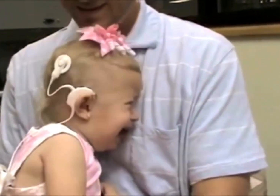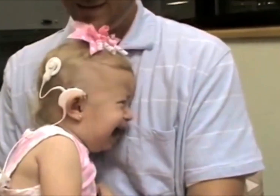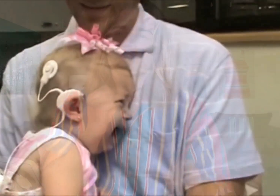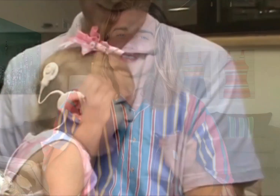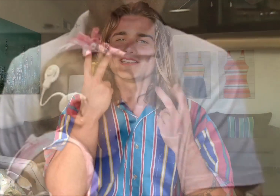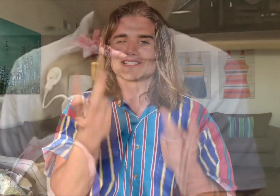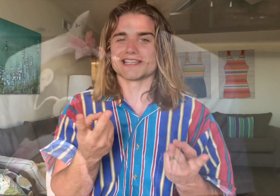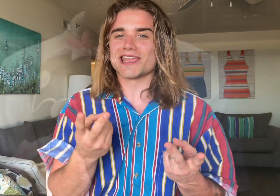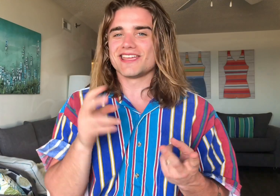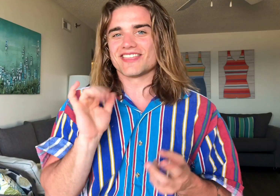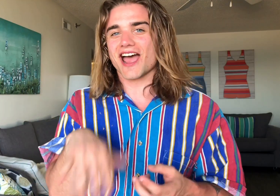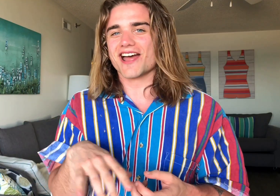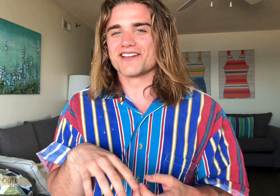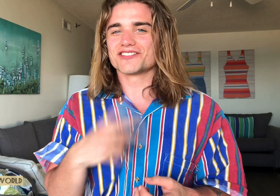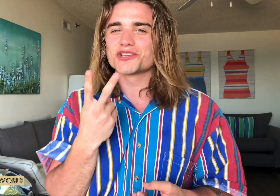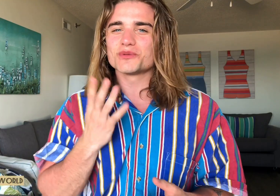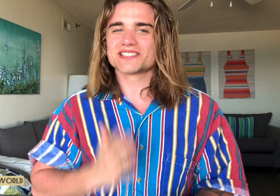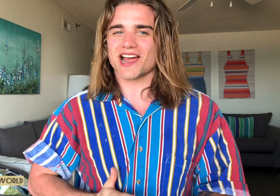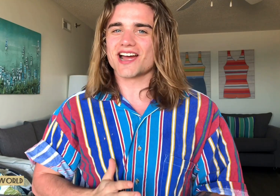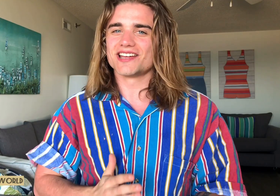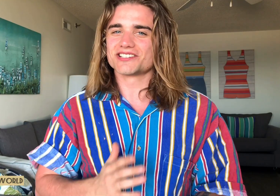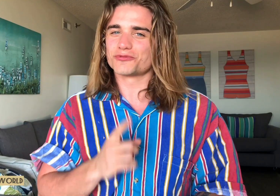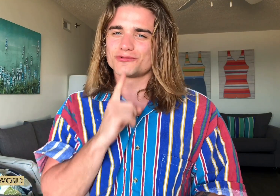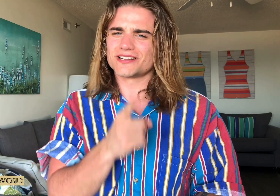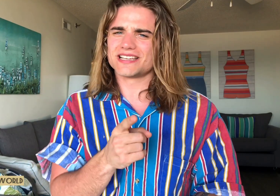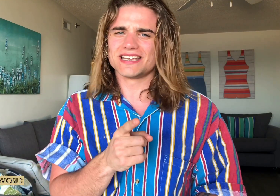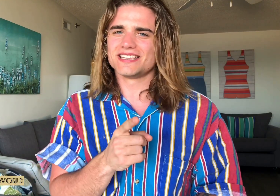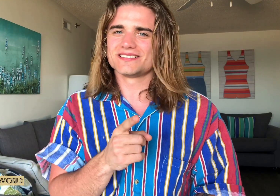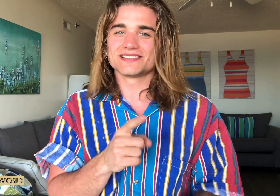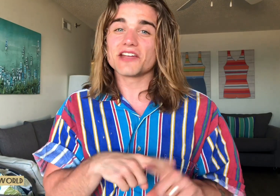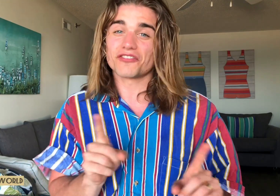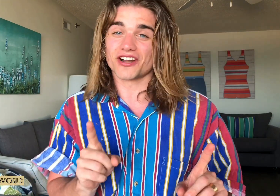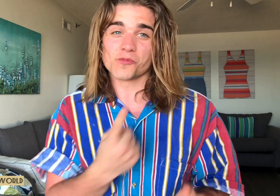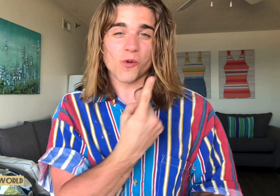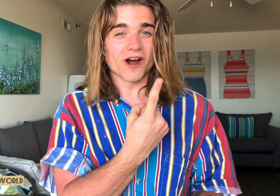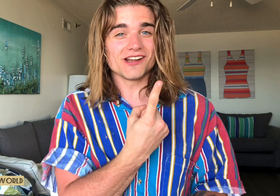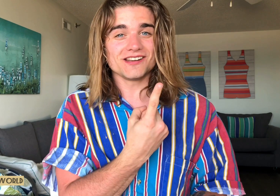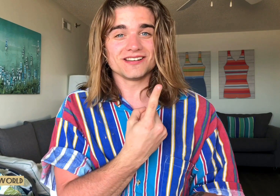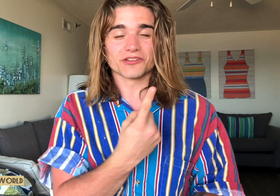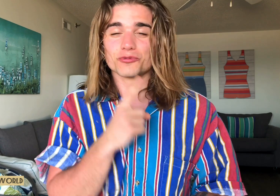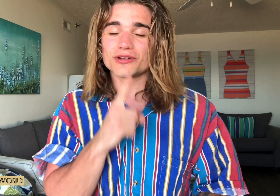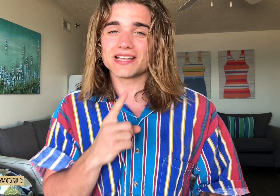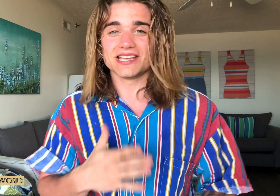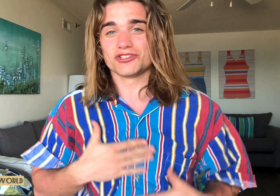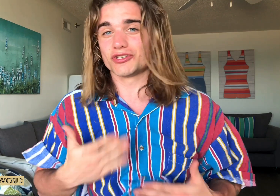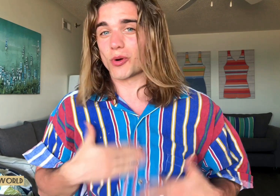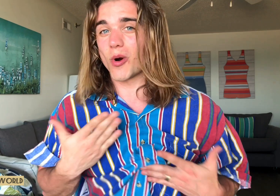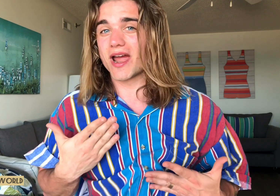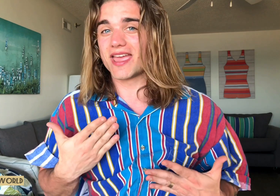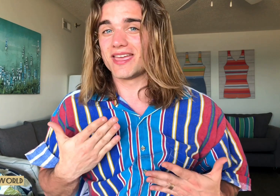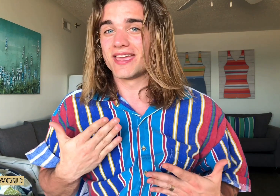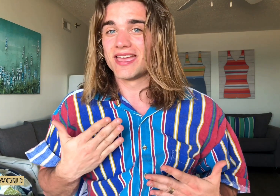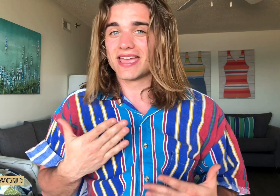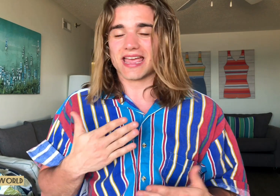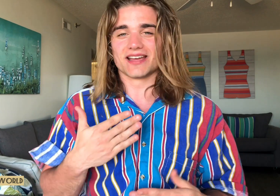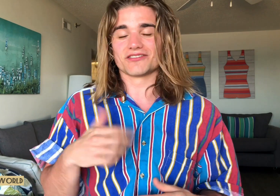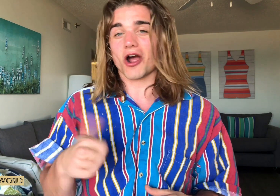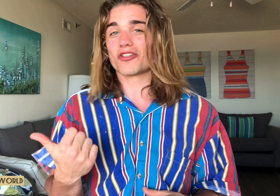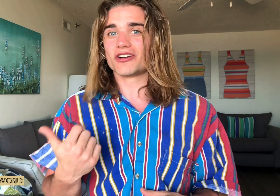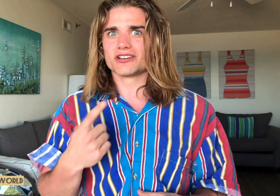You can see that the two sides are really different. One they really enjoy and the other are